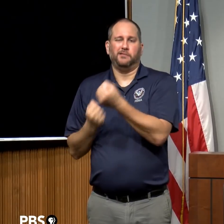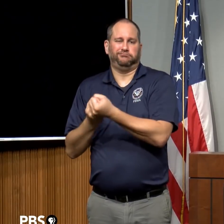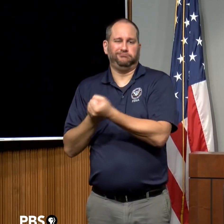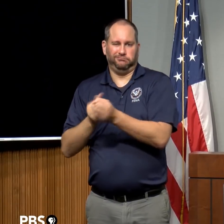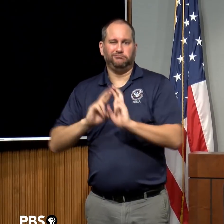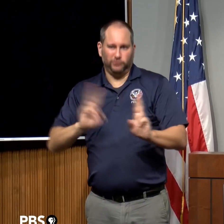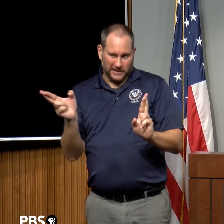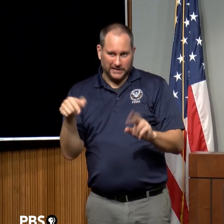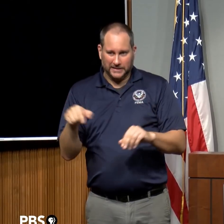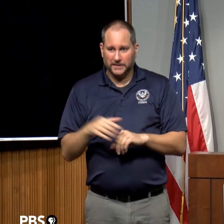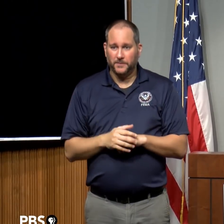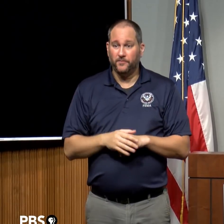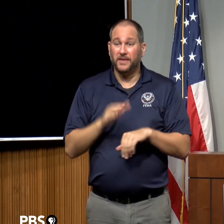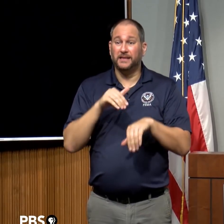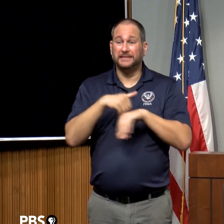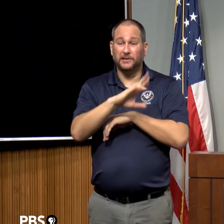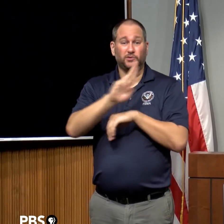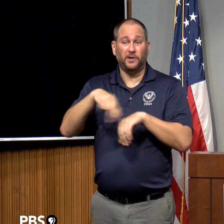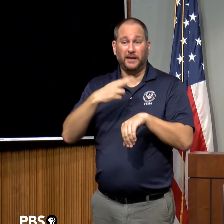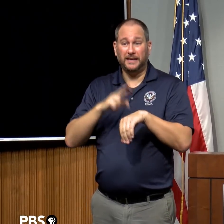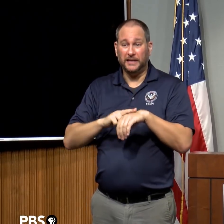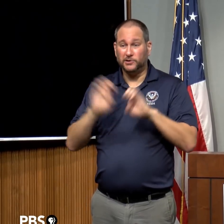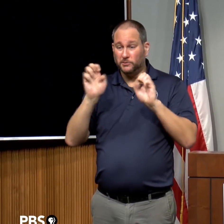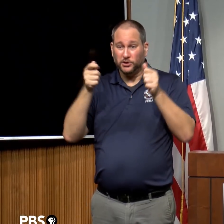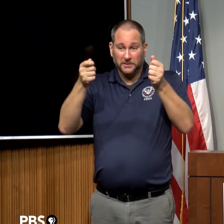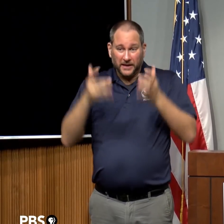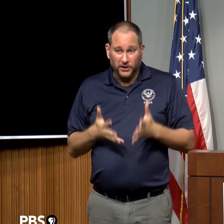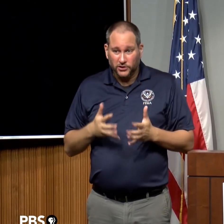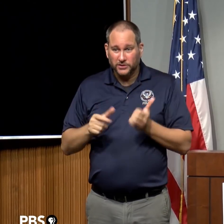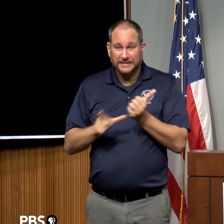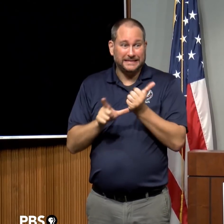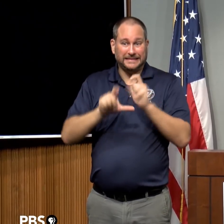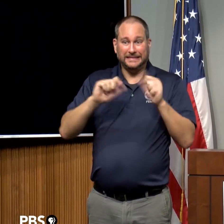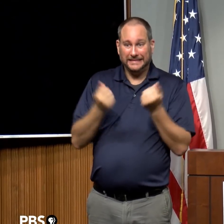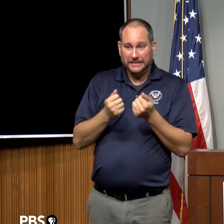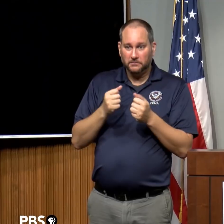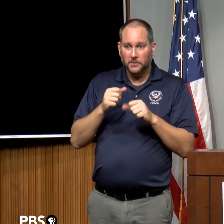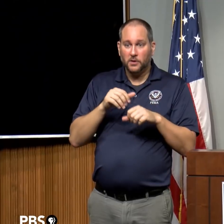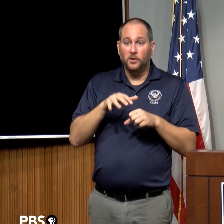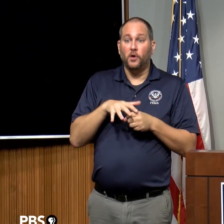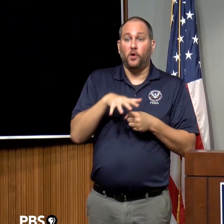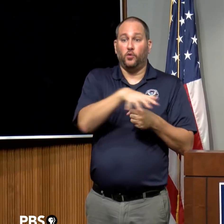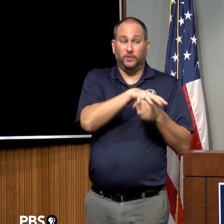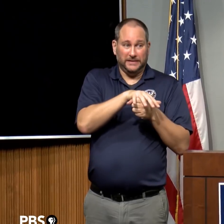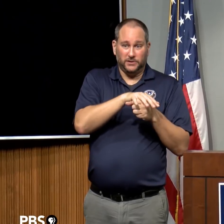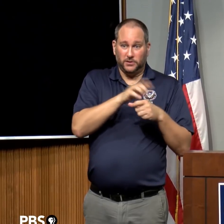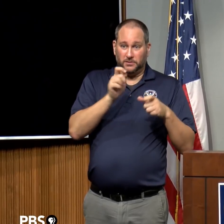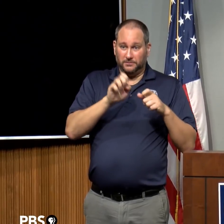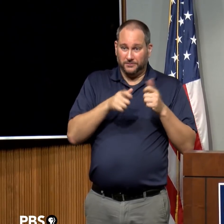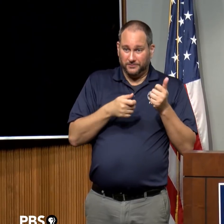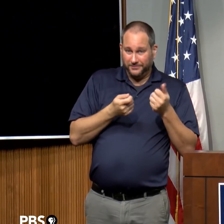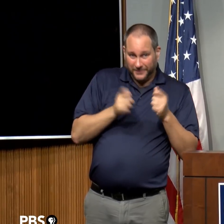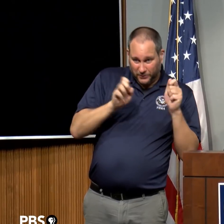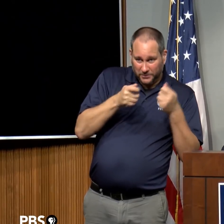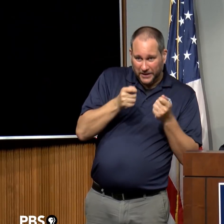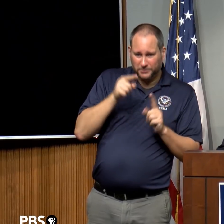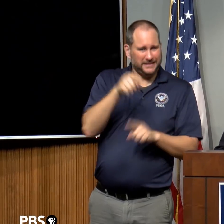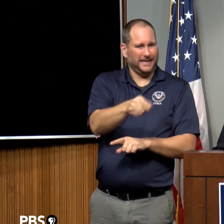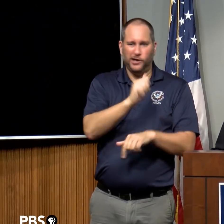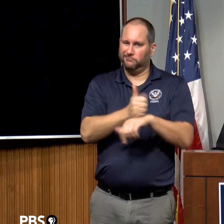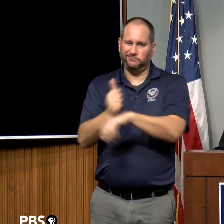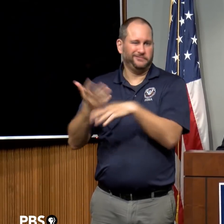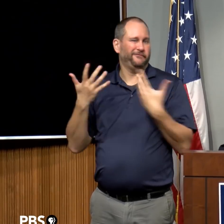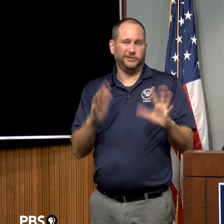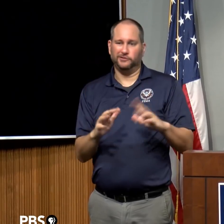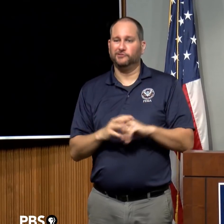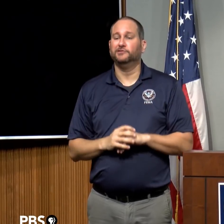assistance team is on the way. Our regional incident management assistant team is already at the Florida EOC. We have a pre-designated federal